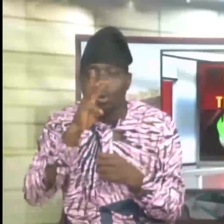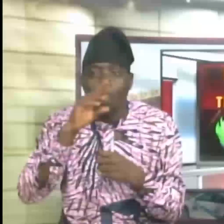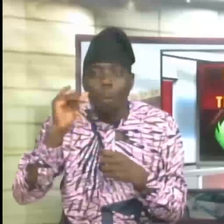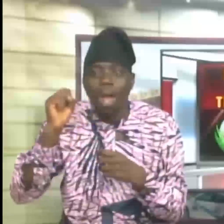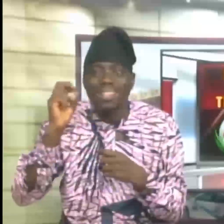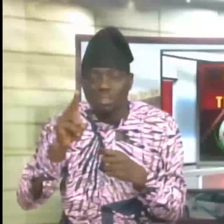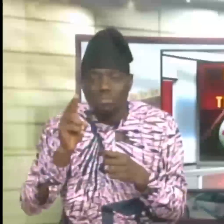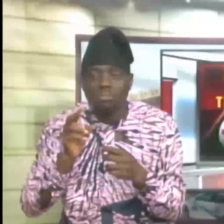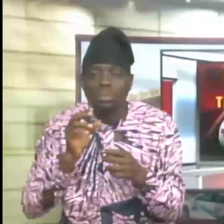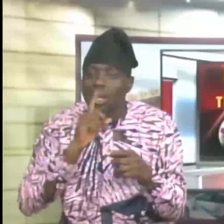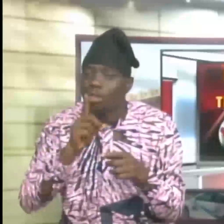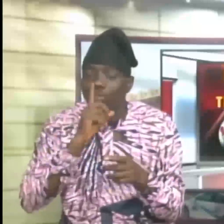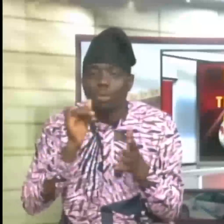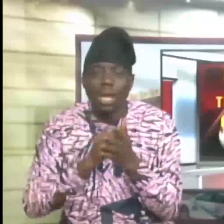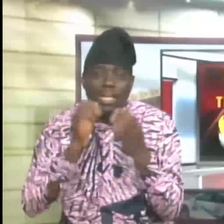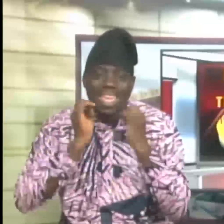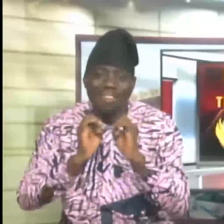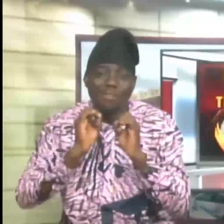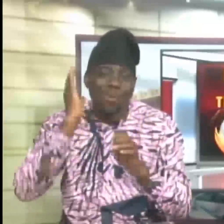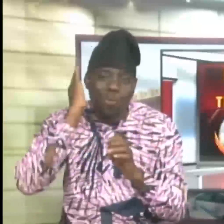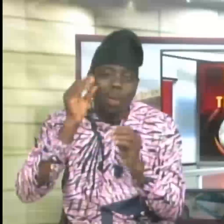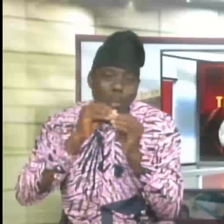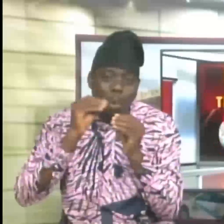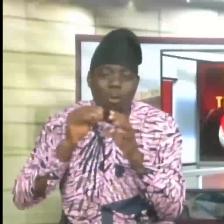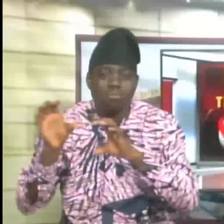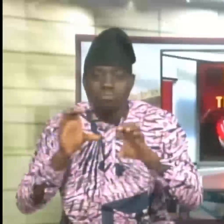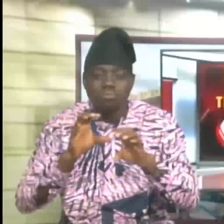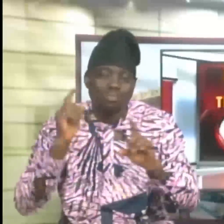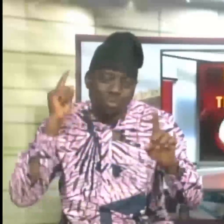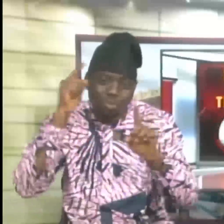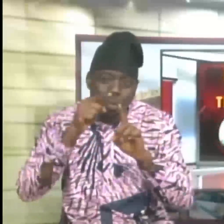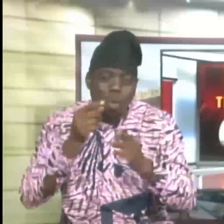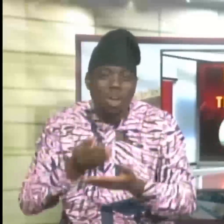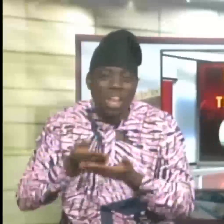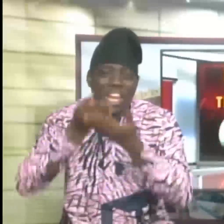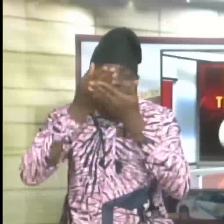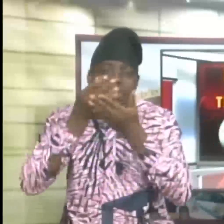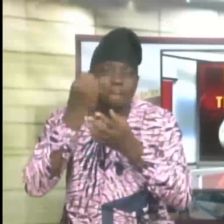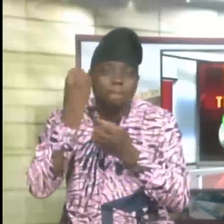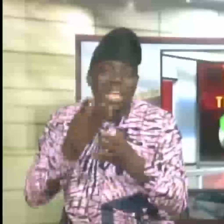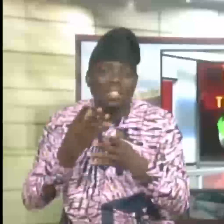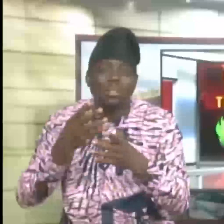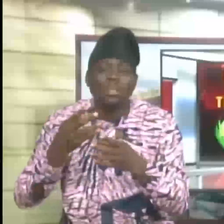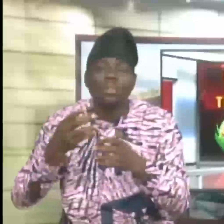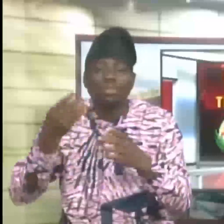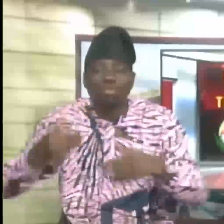assured that efforts would be more geared towards lifting many youth out of unemployment and poverty